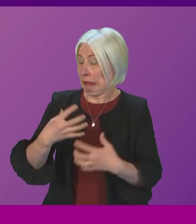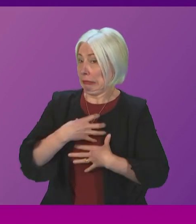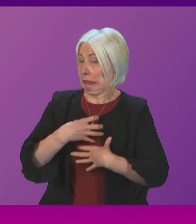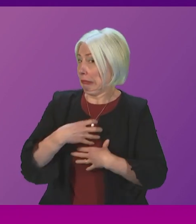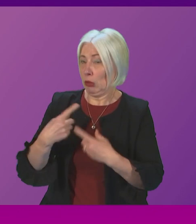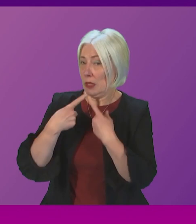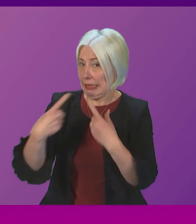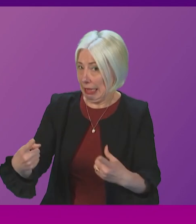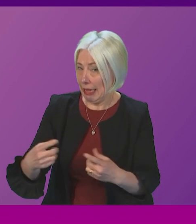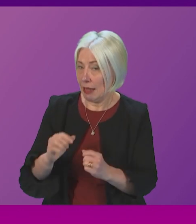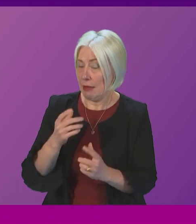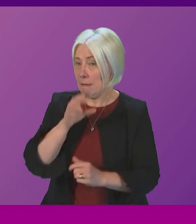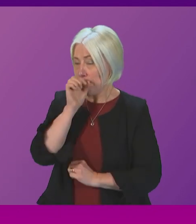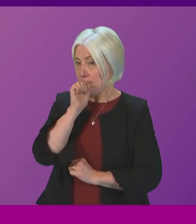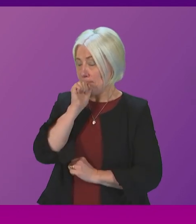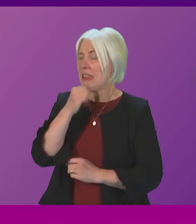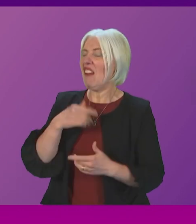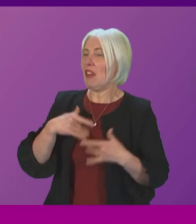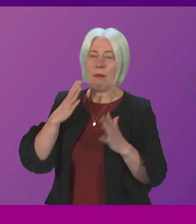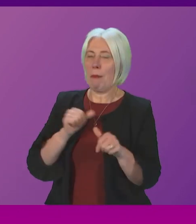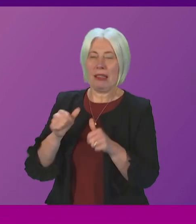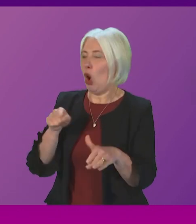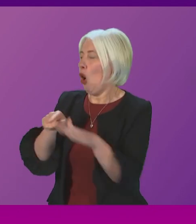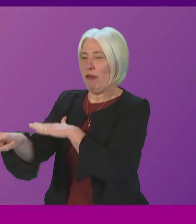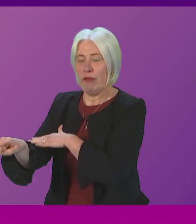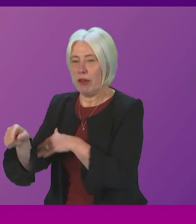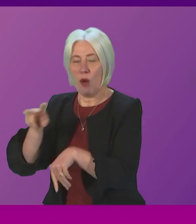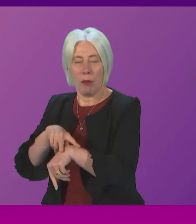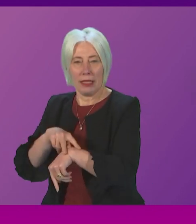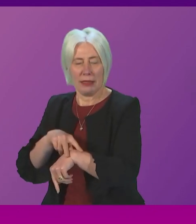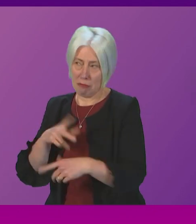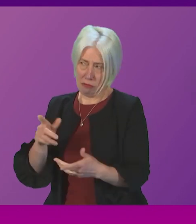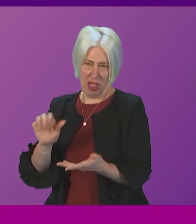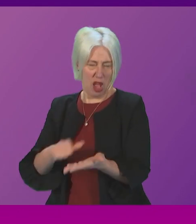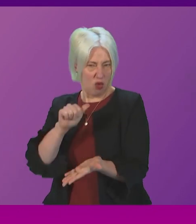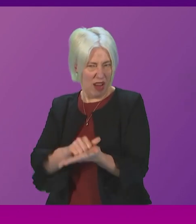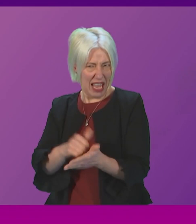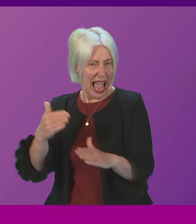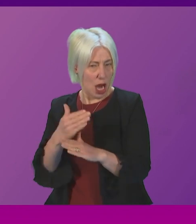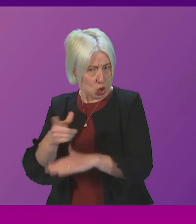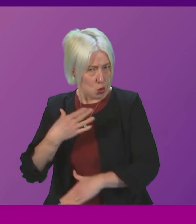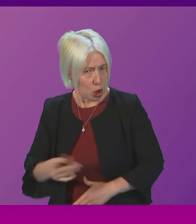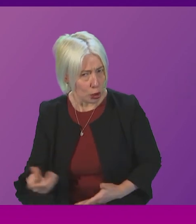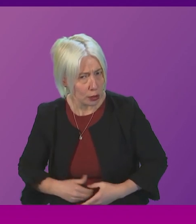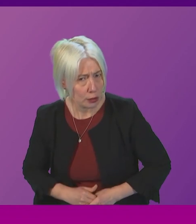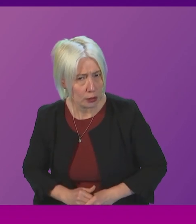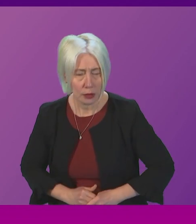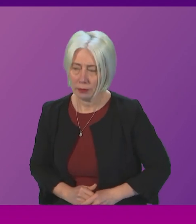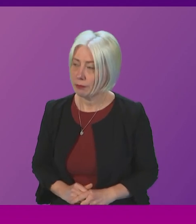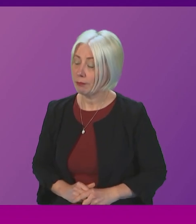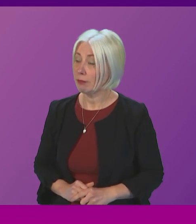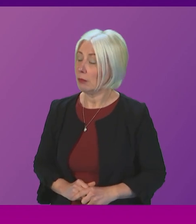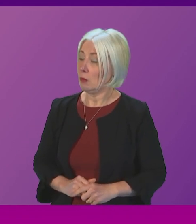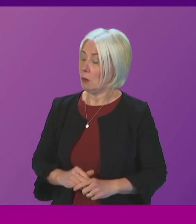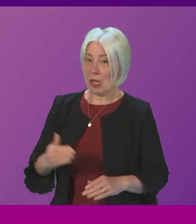out and many have been forced to leave is this a decisive action the first minister was talking about first minister well decisive